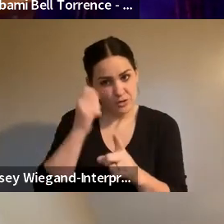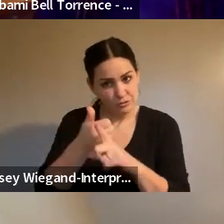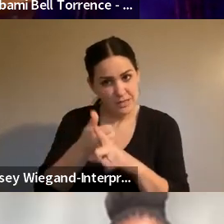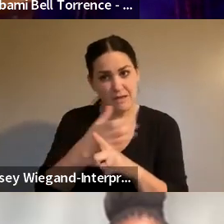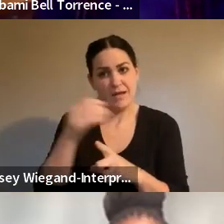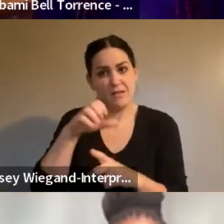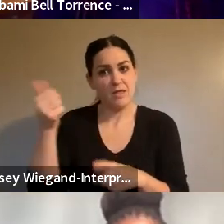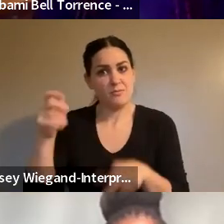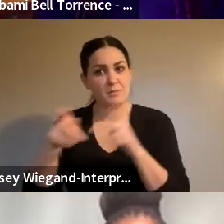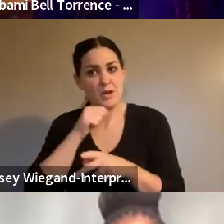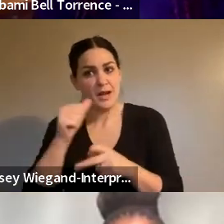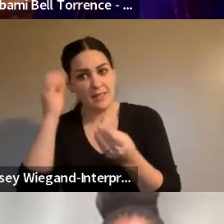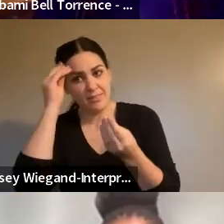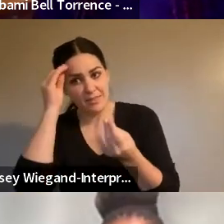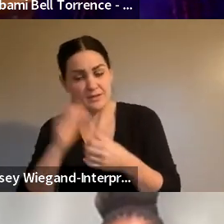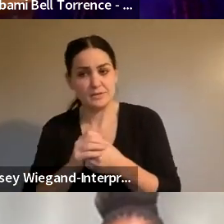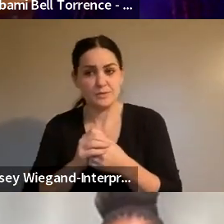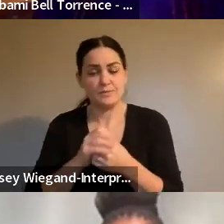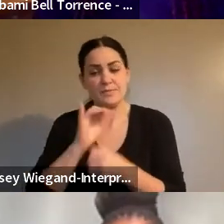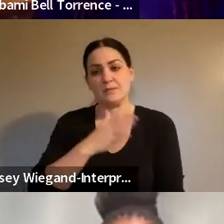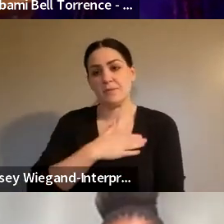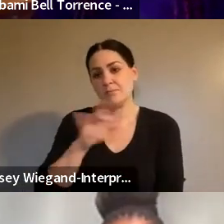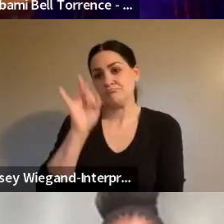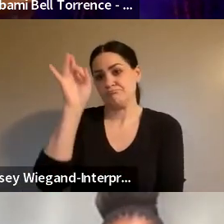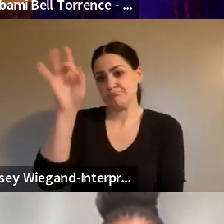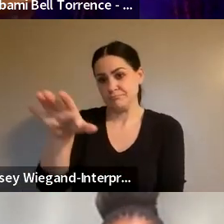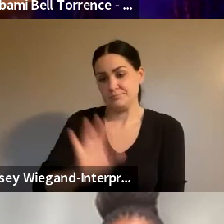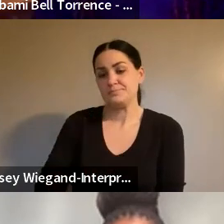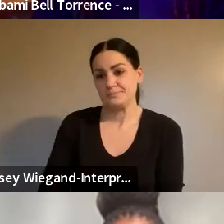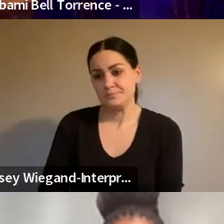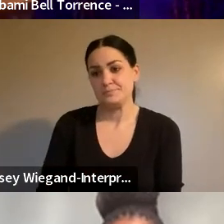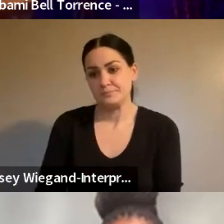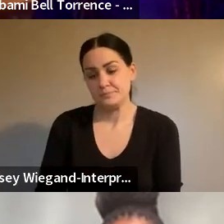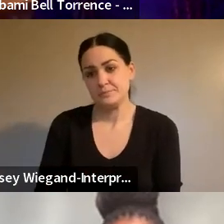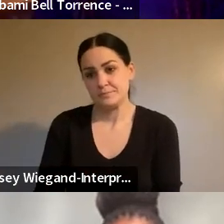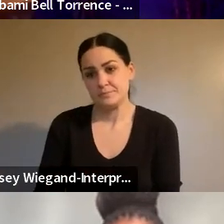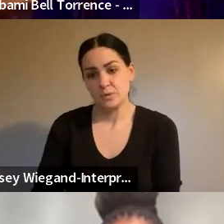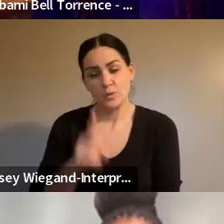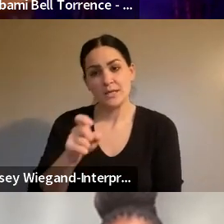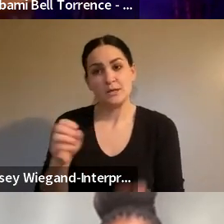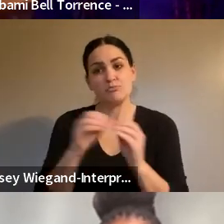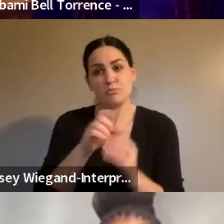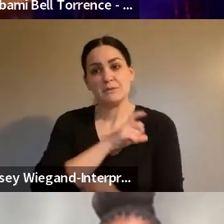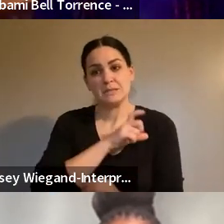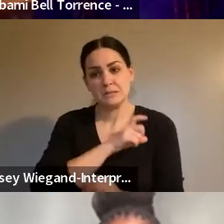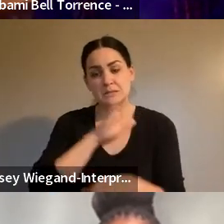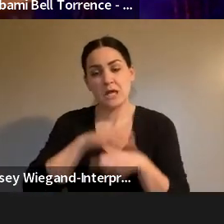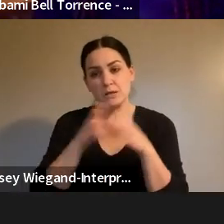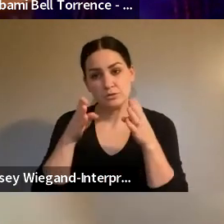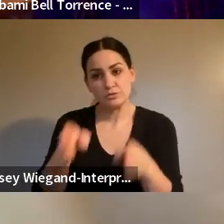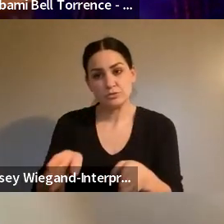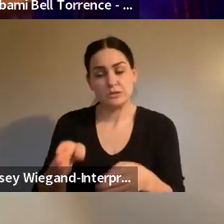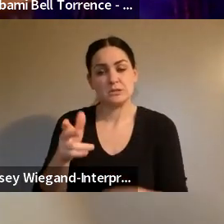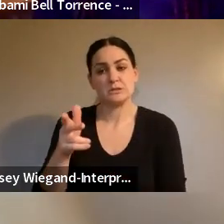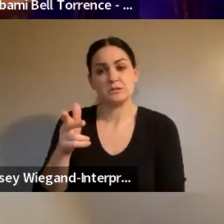So that's, that's, that's what I'm speaking on. You know what I'm saying? I think we need to have more police out here on the streets, patrolling the